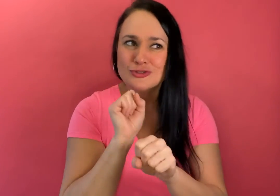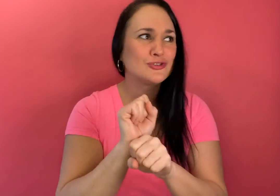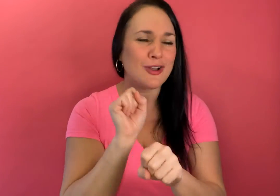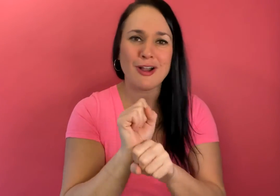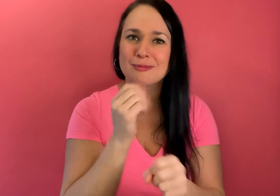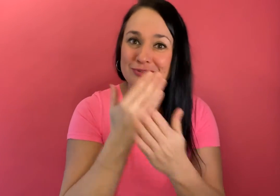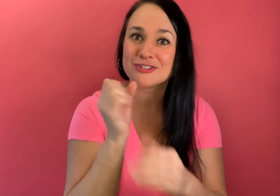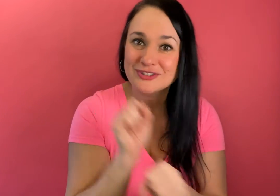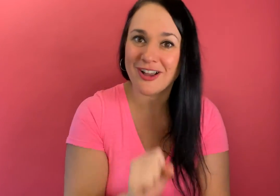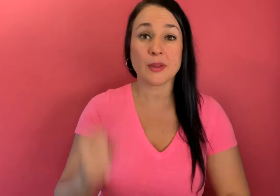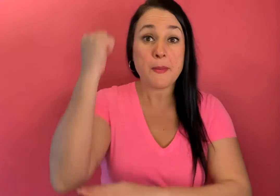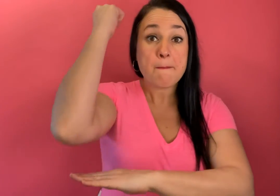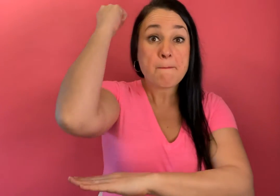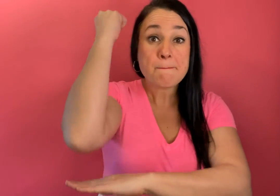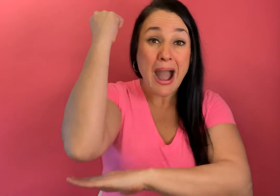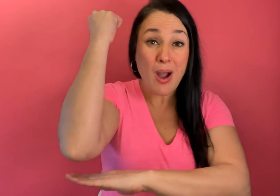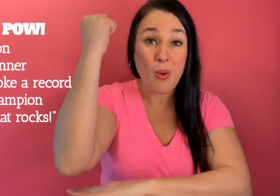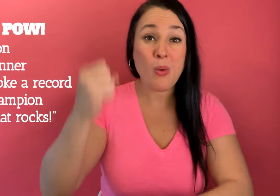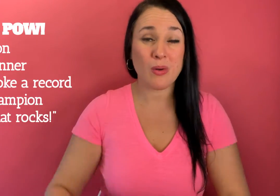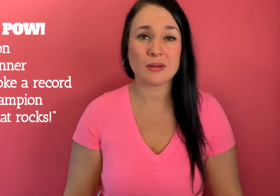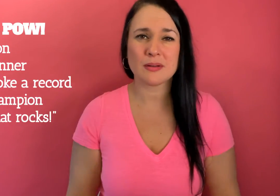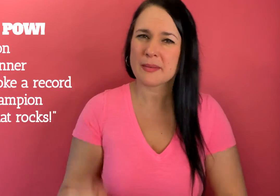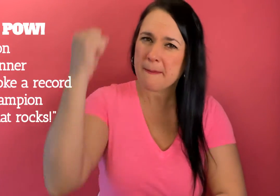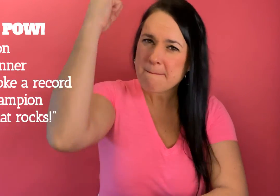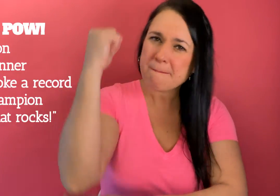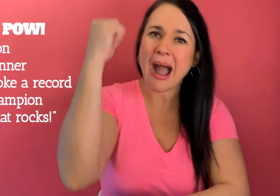just mind-blowing good job really pow